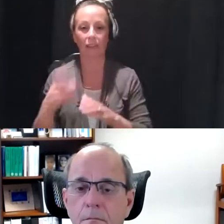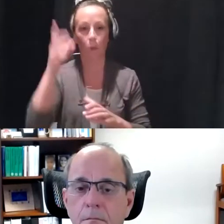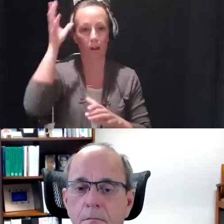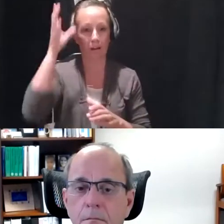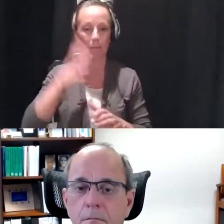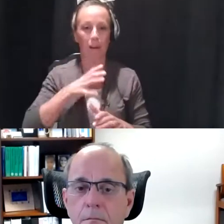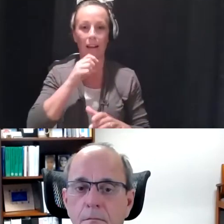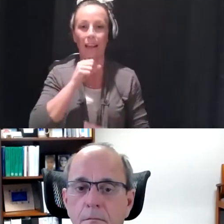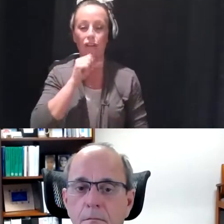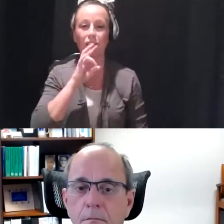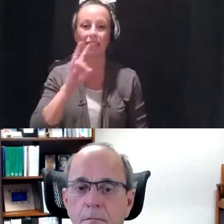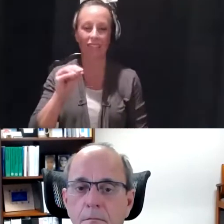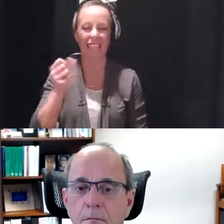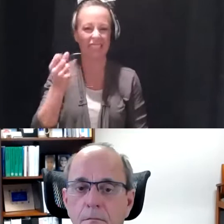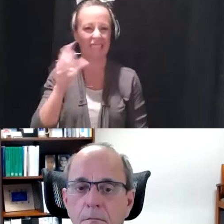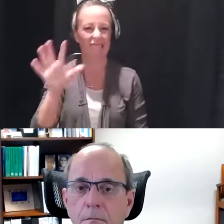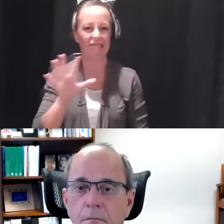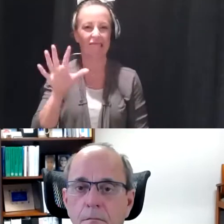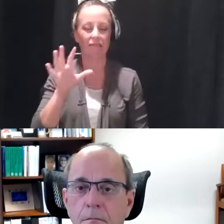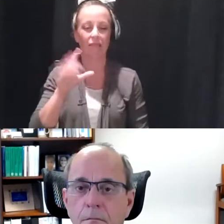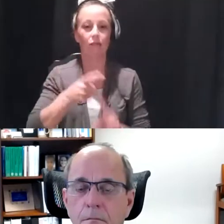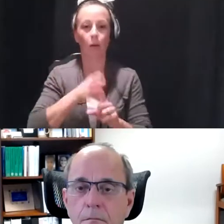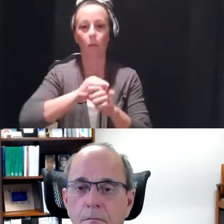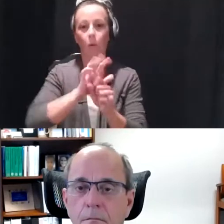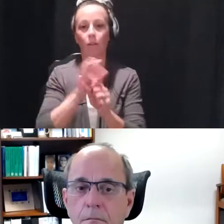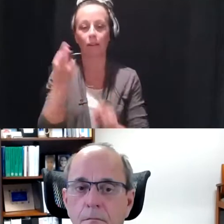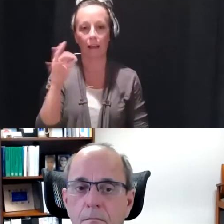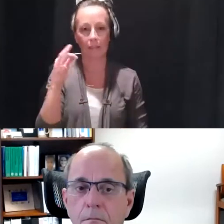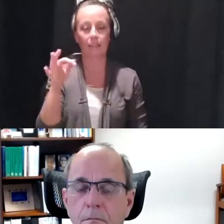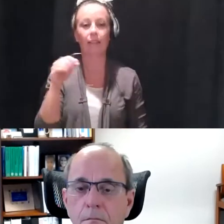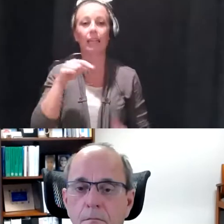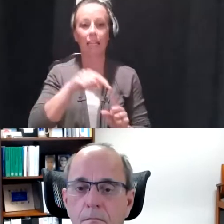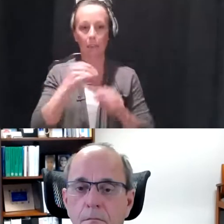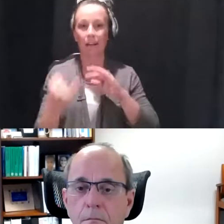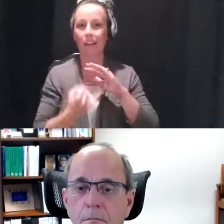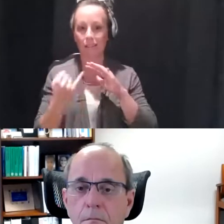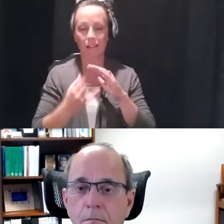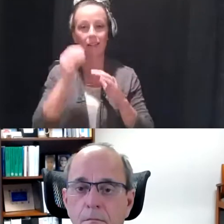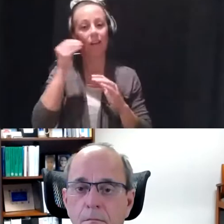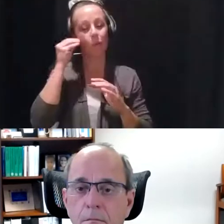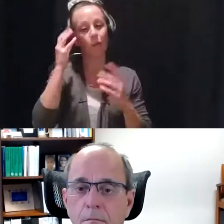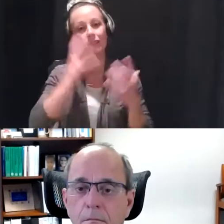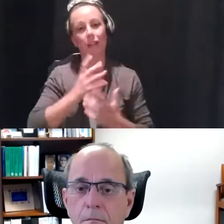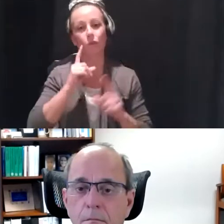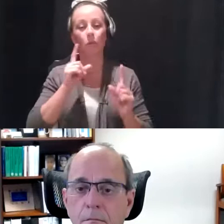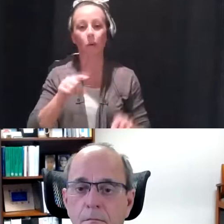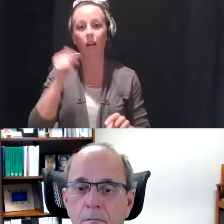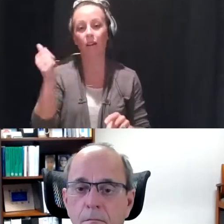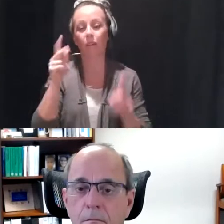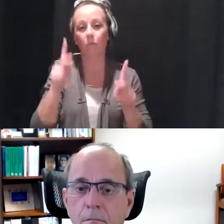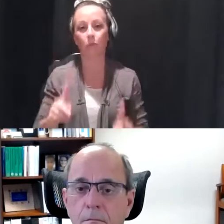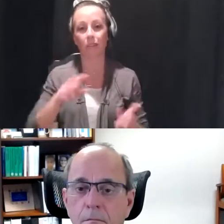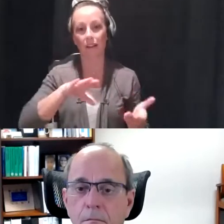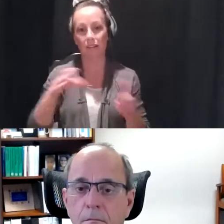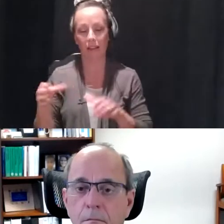70s from COVID-19. He had been isolating at home. We are sad to report that another person has died in